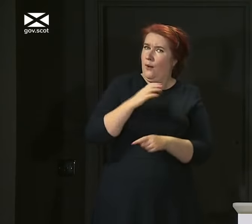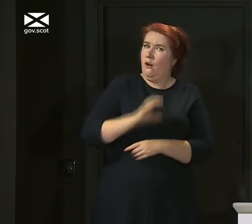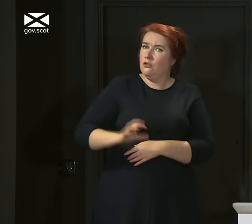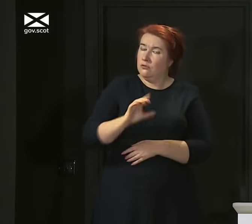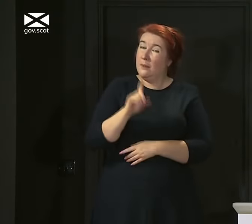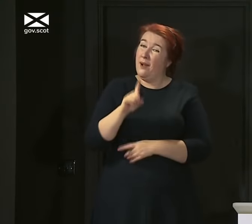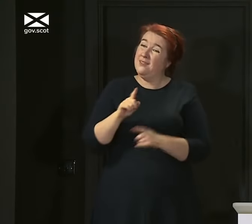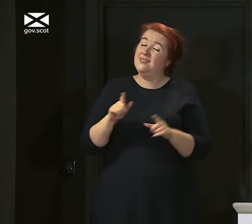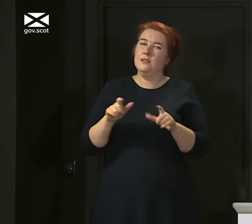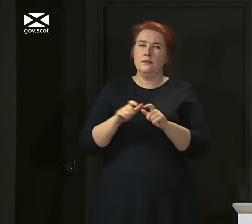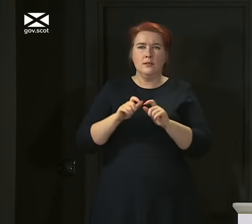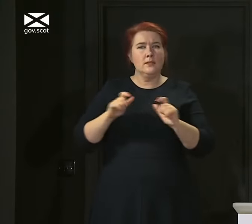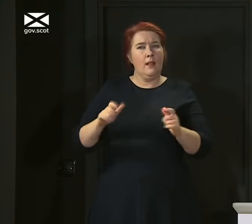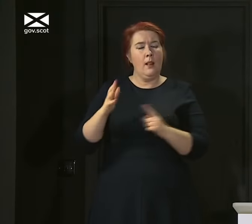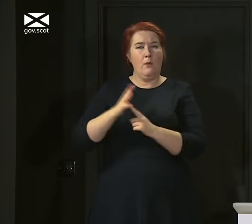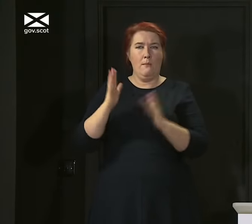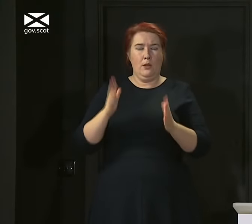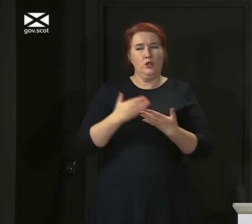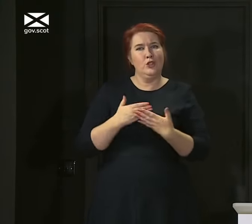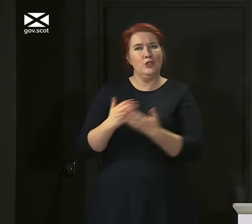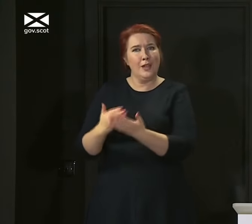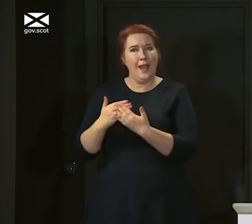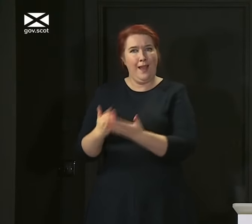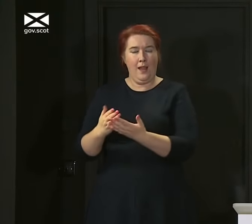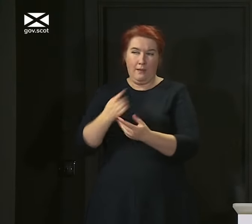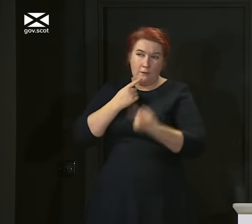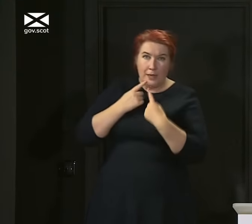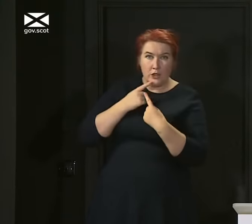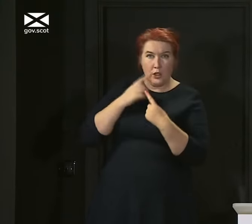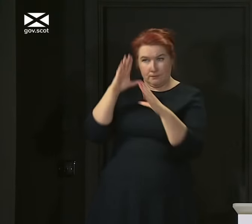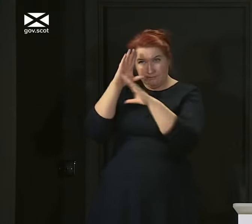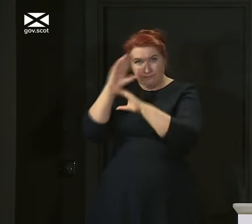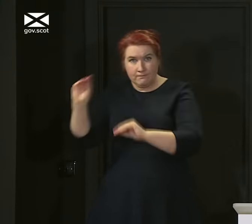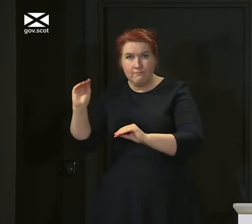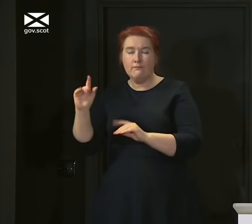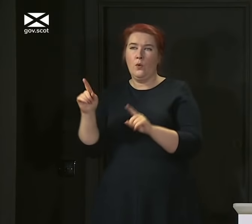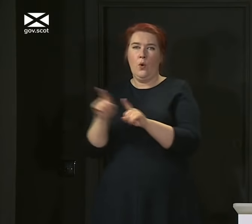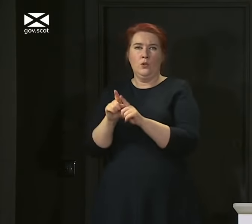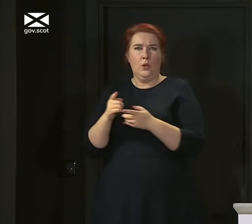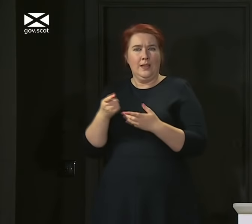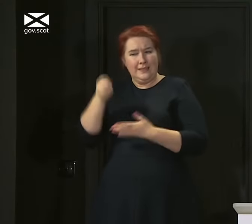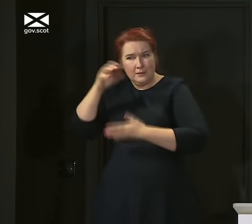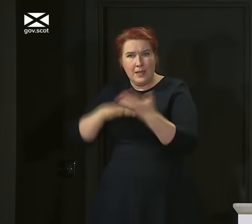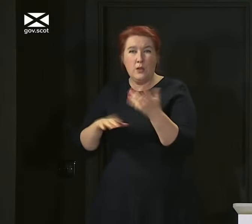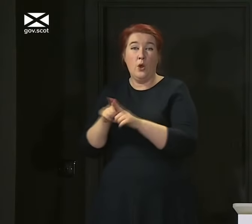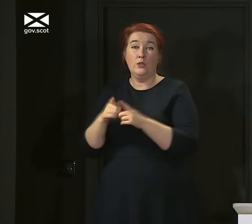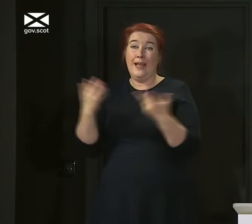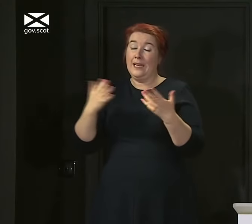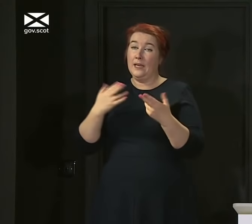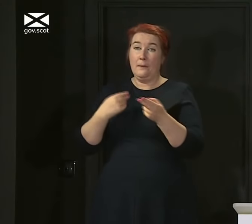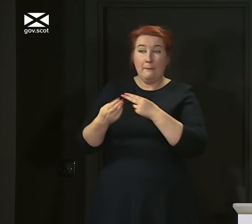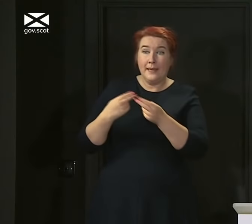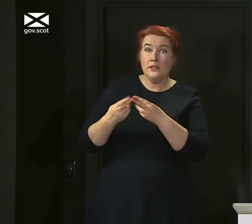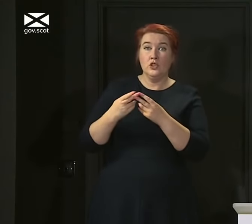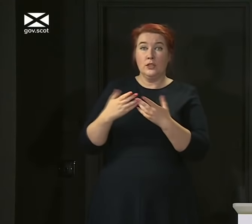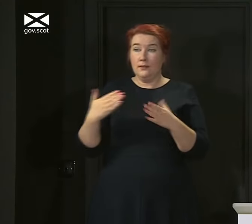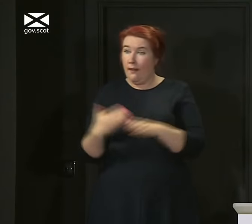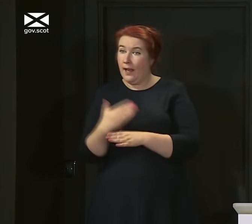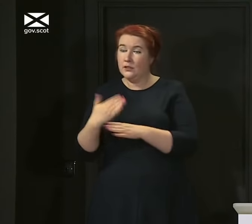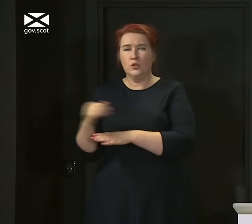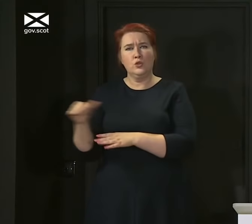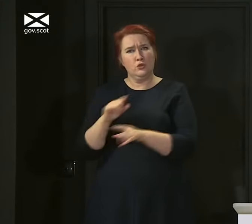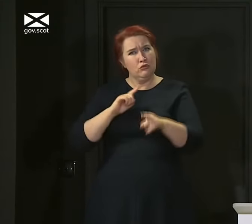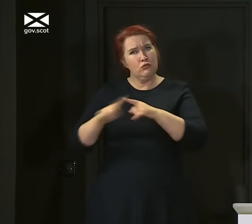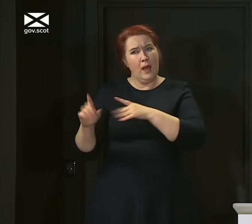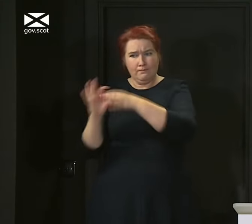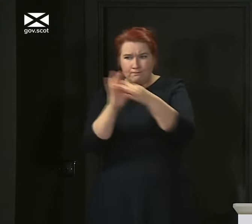vital that we share data and experiences and that we coordinate our messaging and actions as much as possible